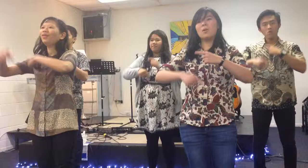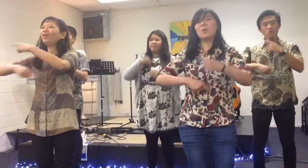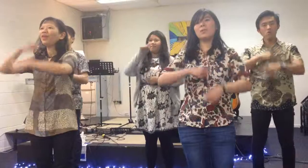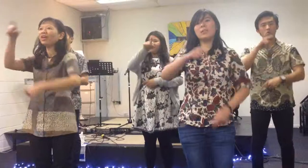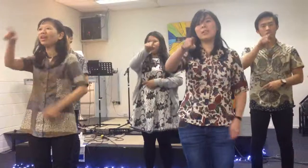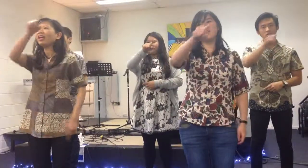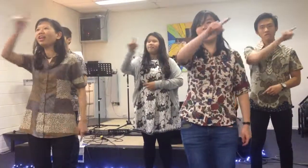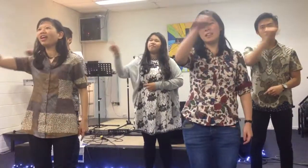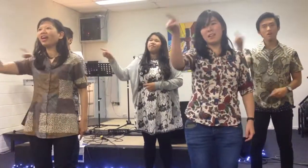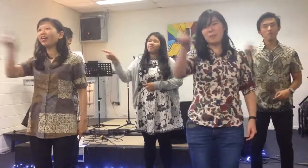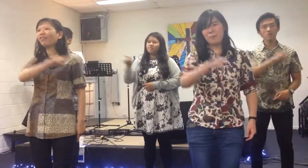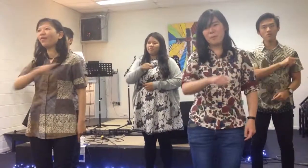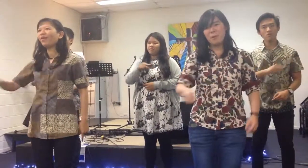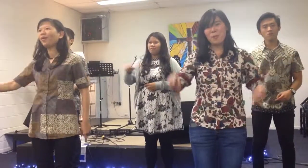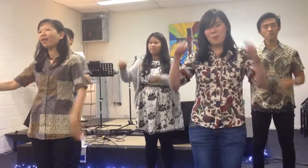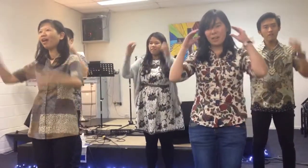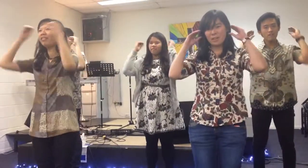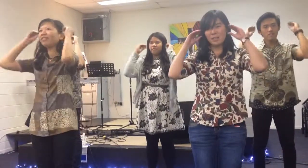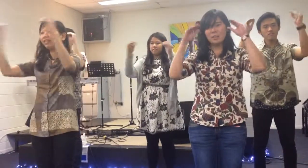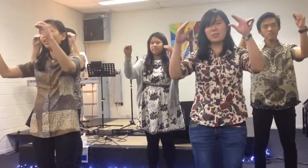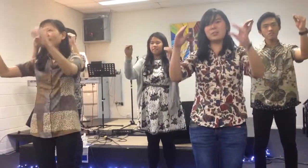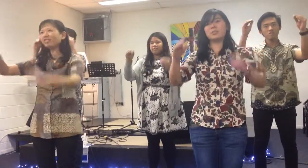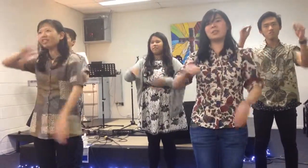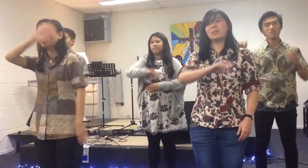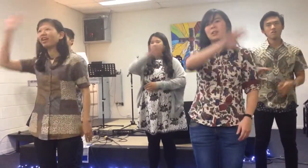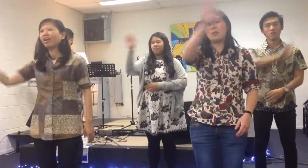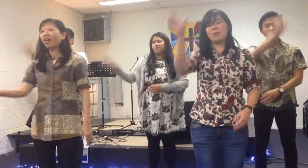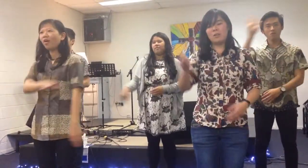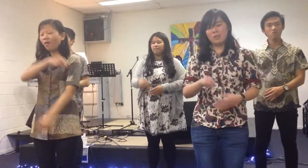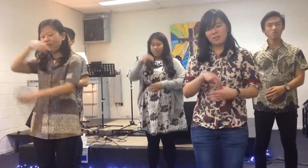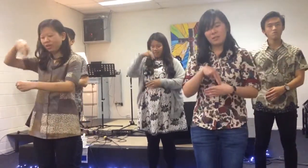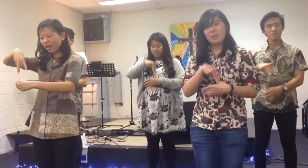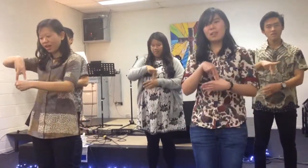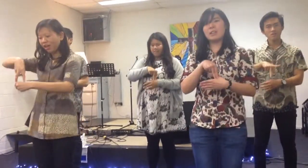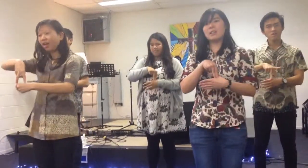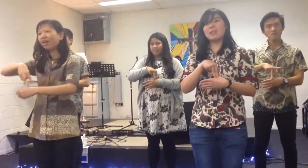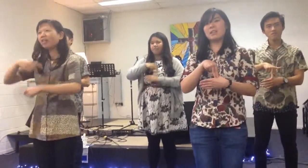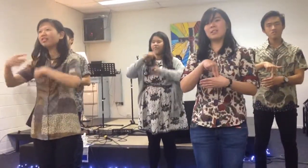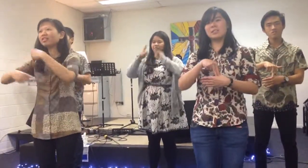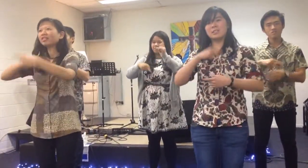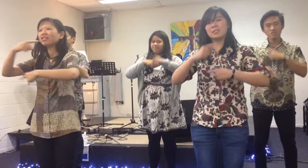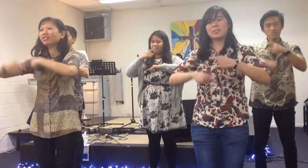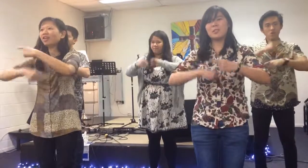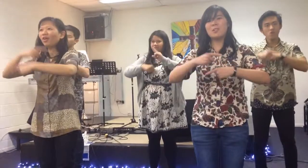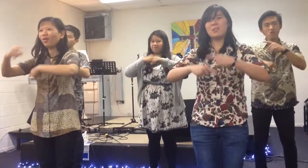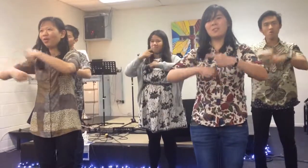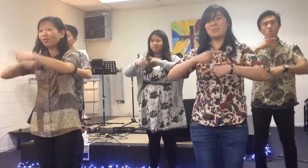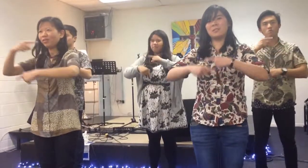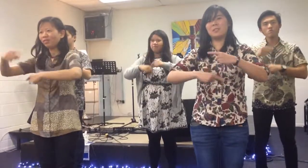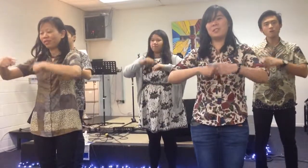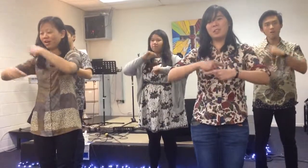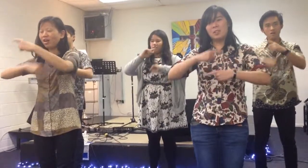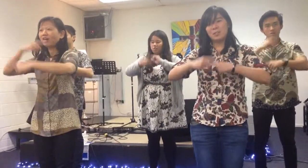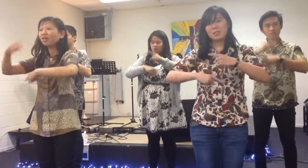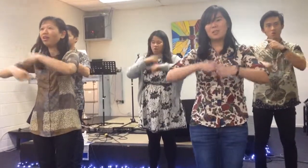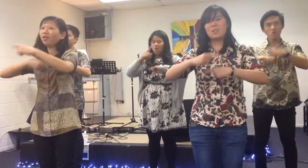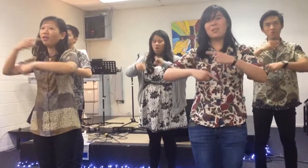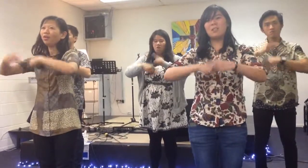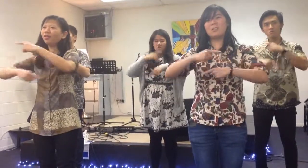Go ye therefore and teach all nations, go, go,